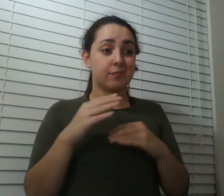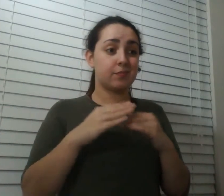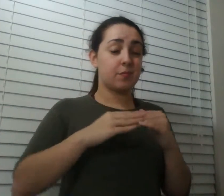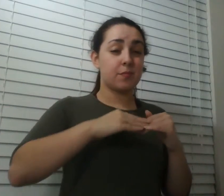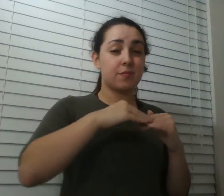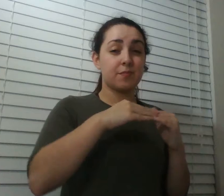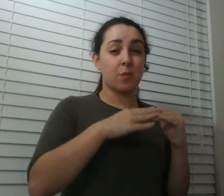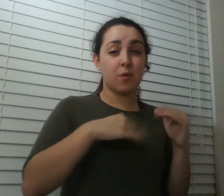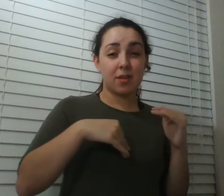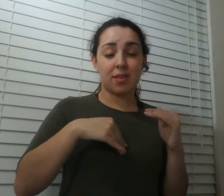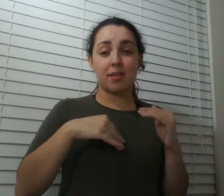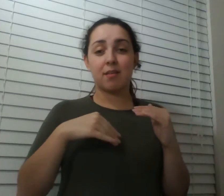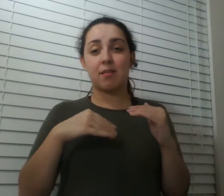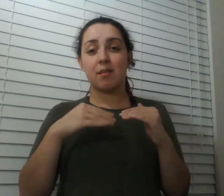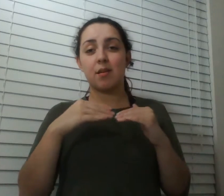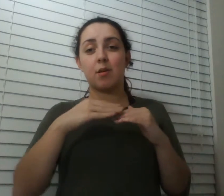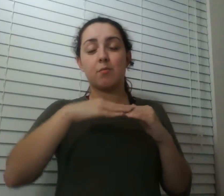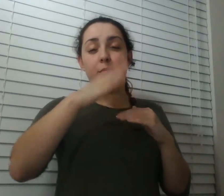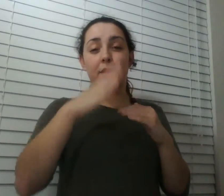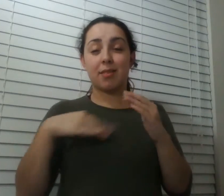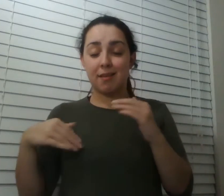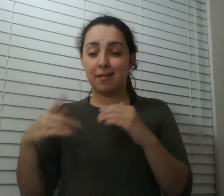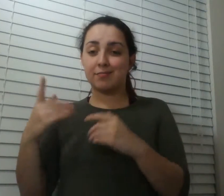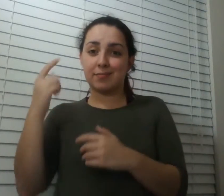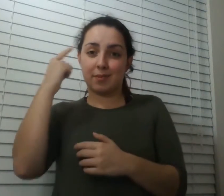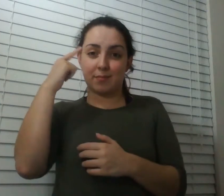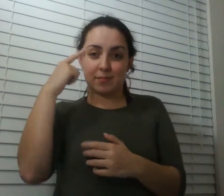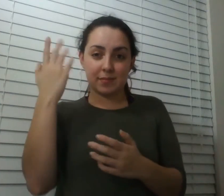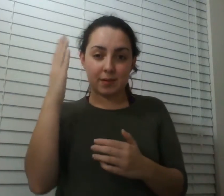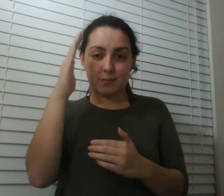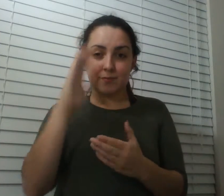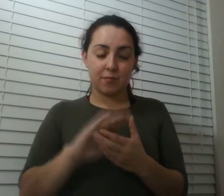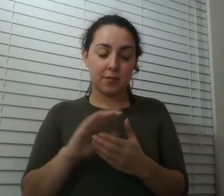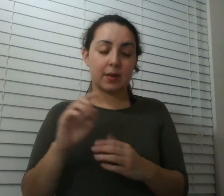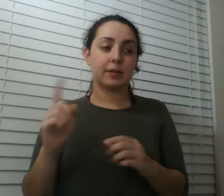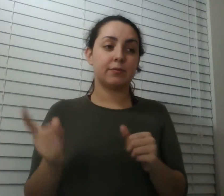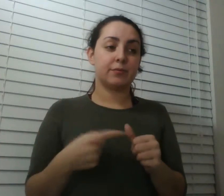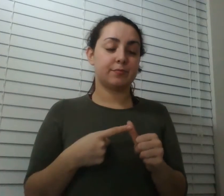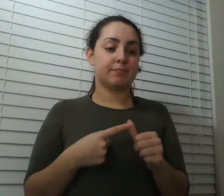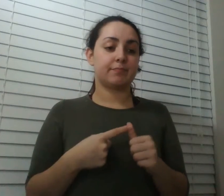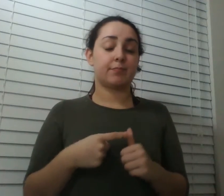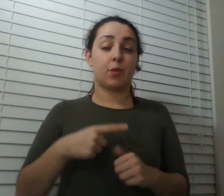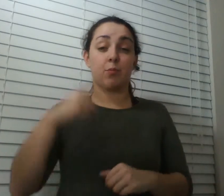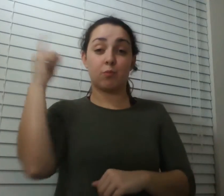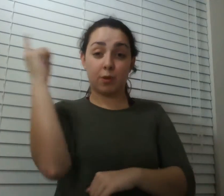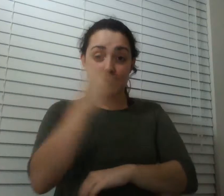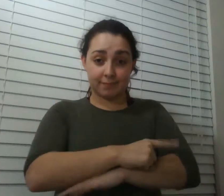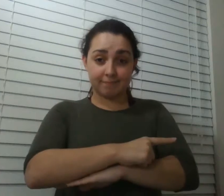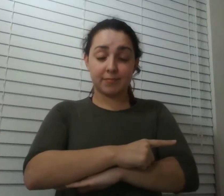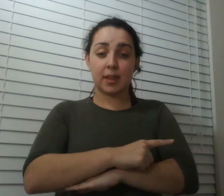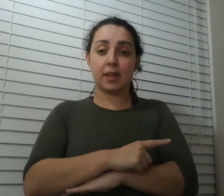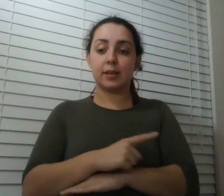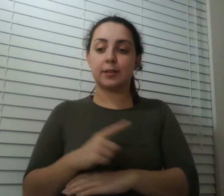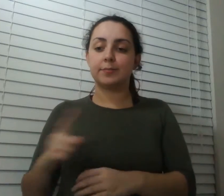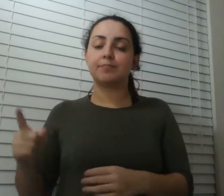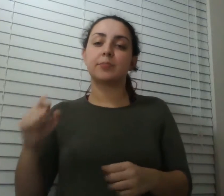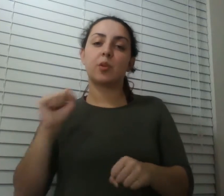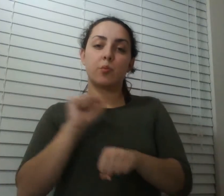so he grew to really like them but then one day i'd been working with this particular gorilla critter